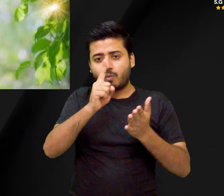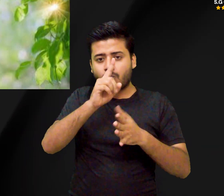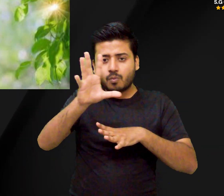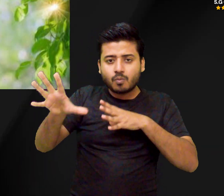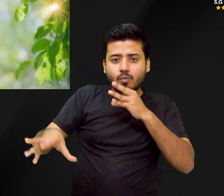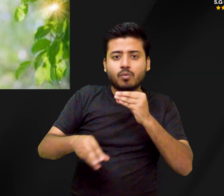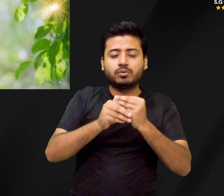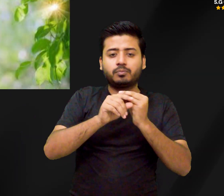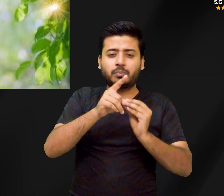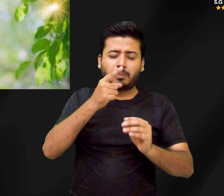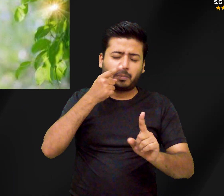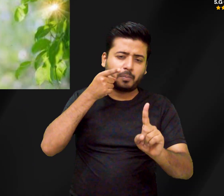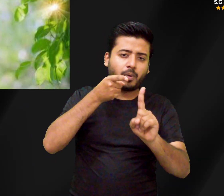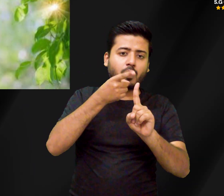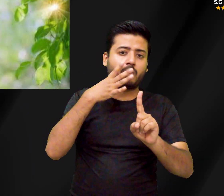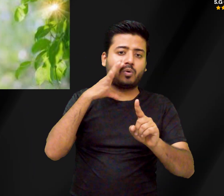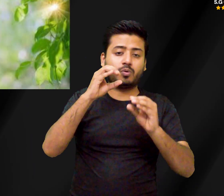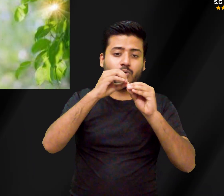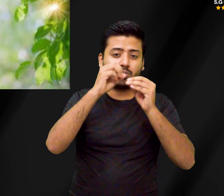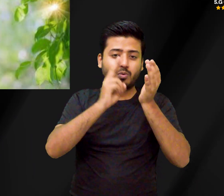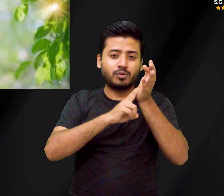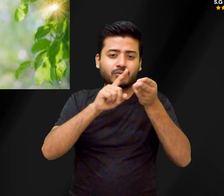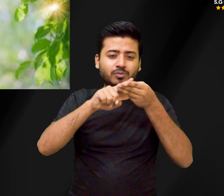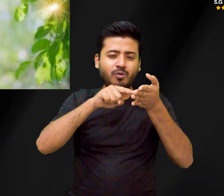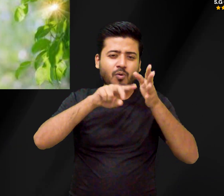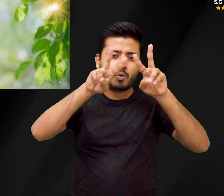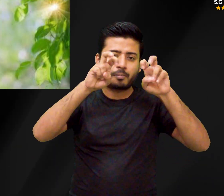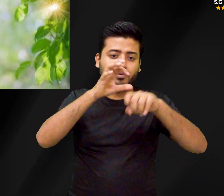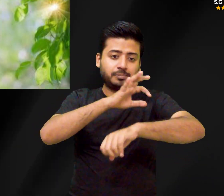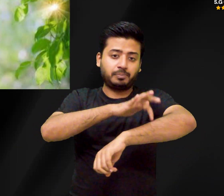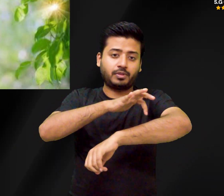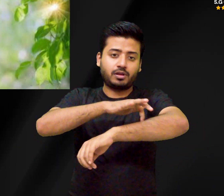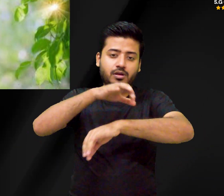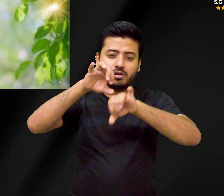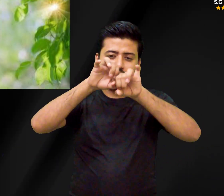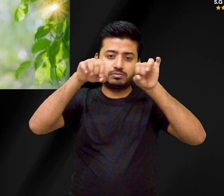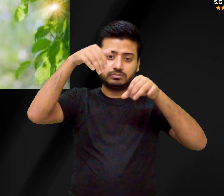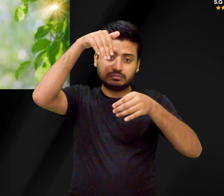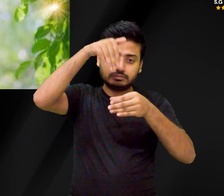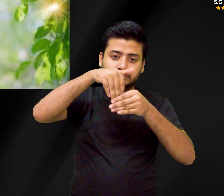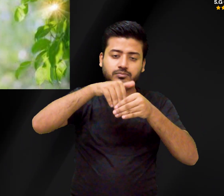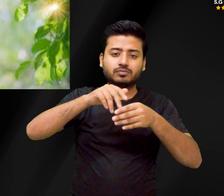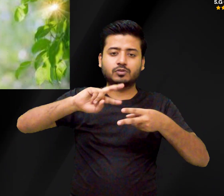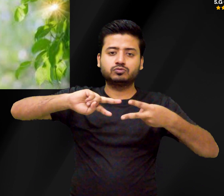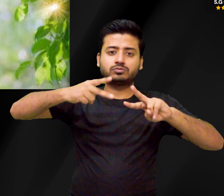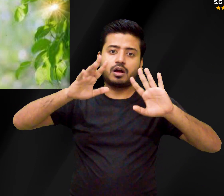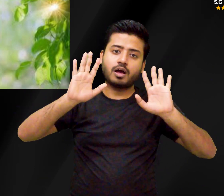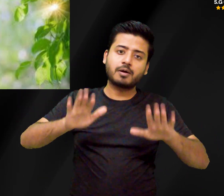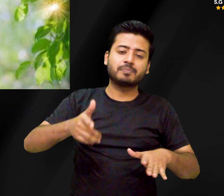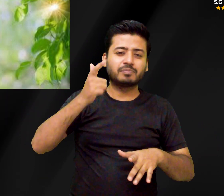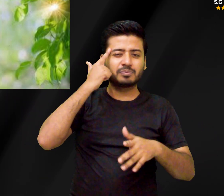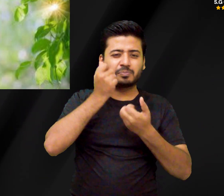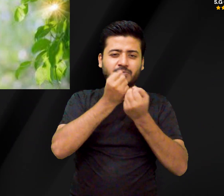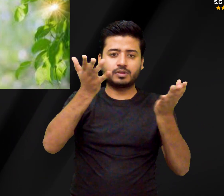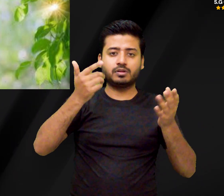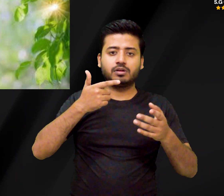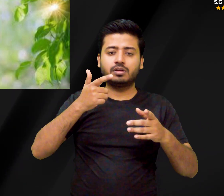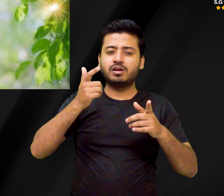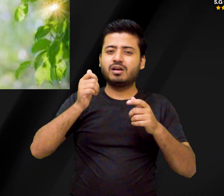production. They may need longer sun exposure to produce the same amount of vitamin D as someone with lighter skin. Sunscreen and